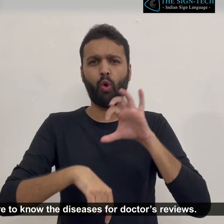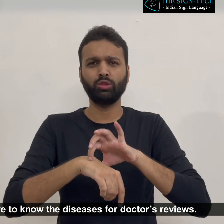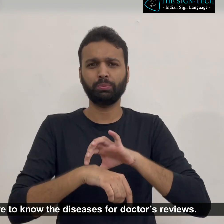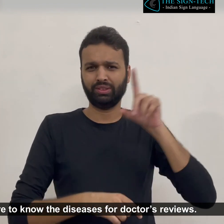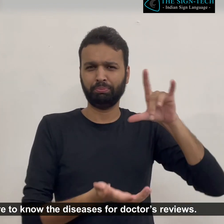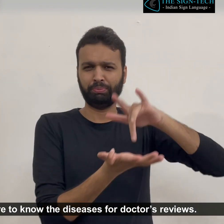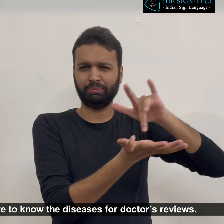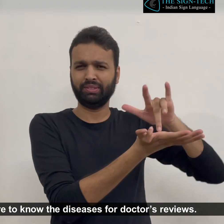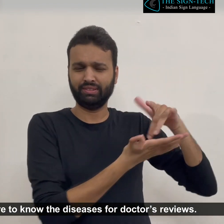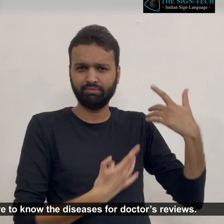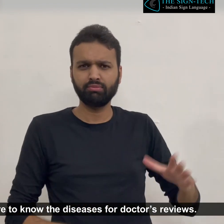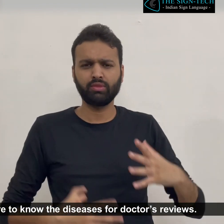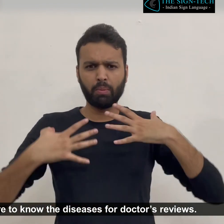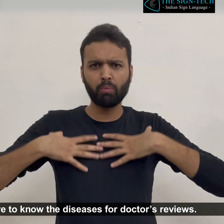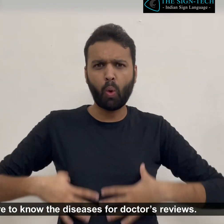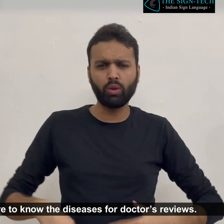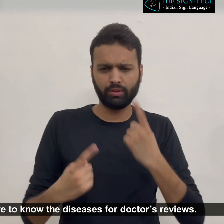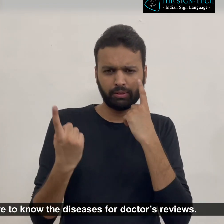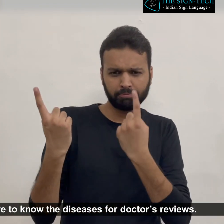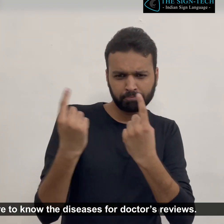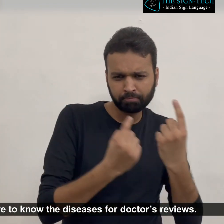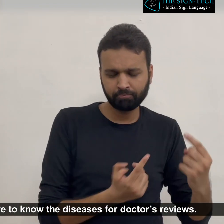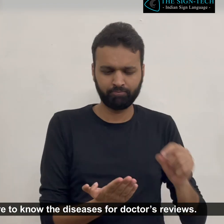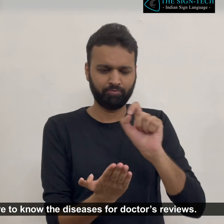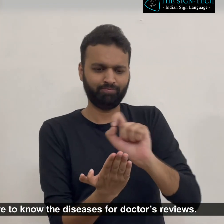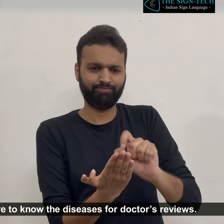It is used in healthcare to know the diseases for doctors' reviews.